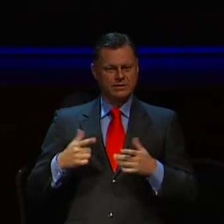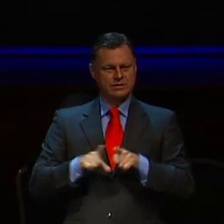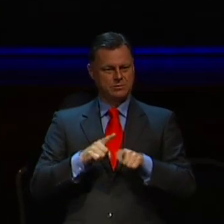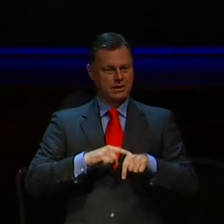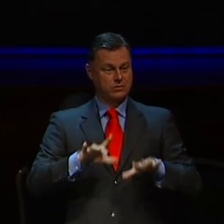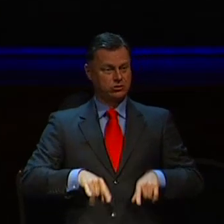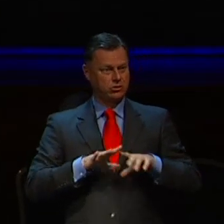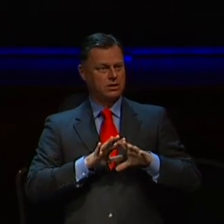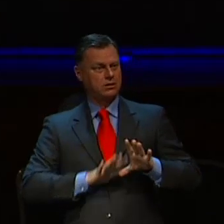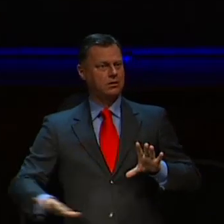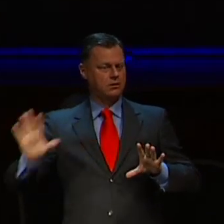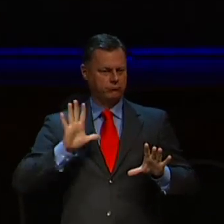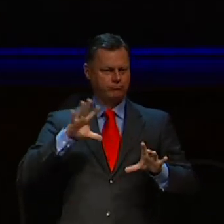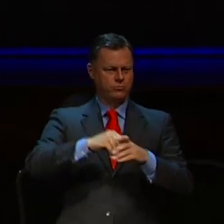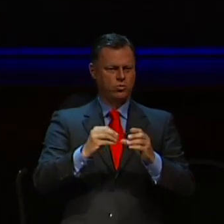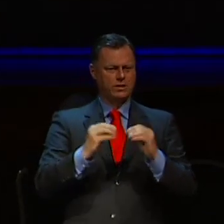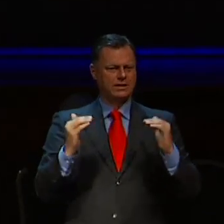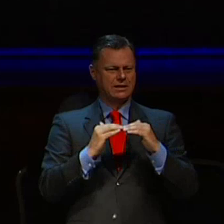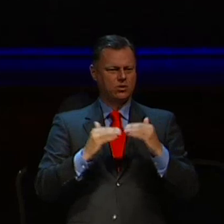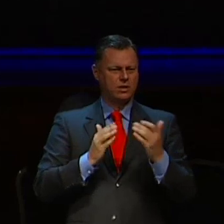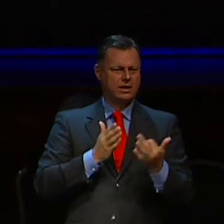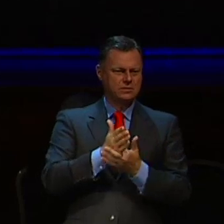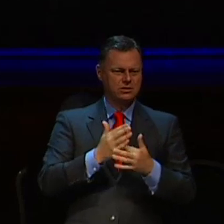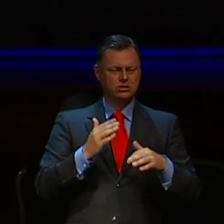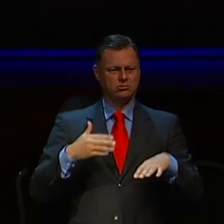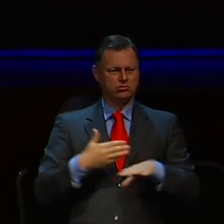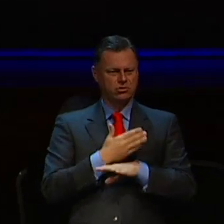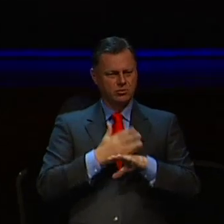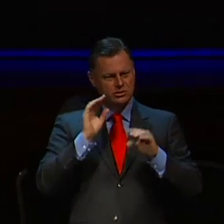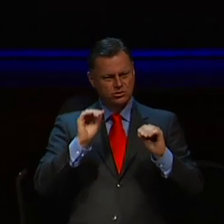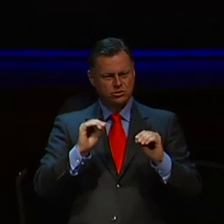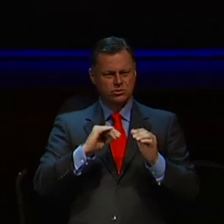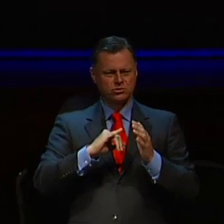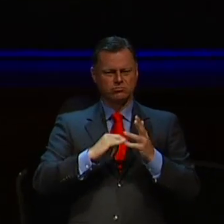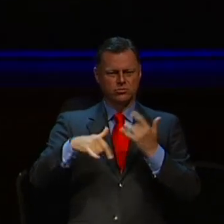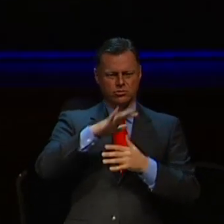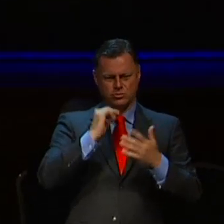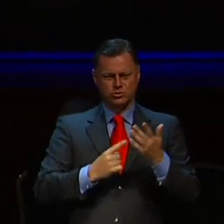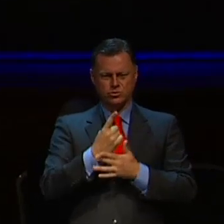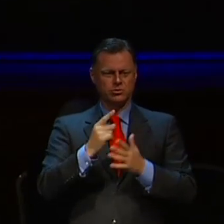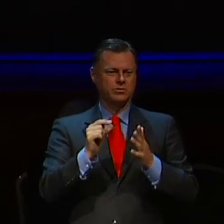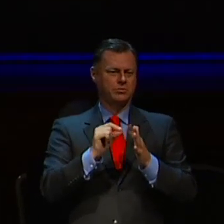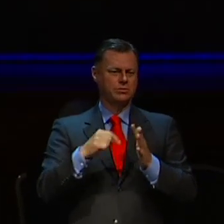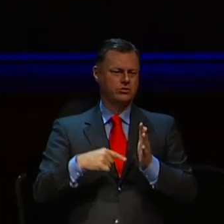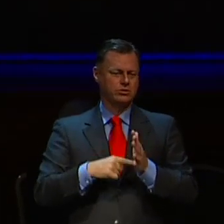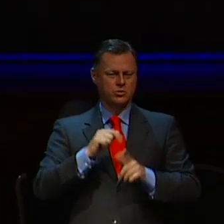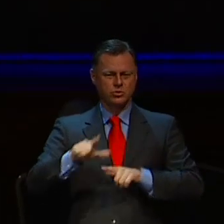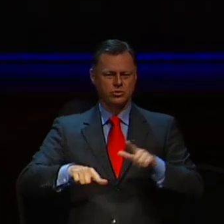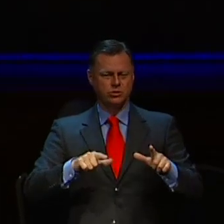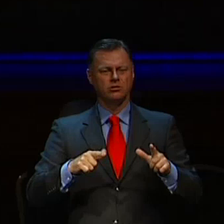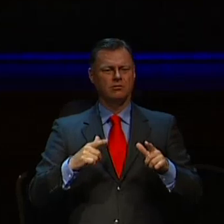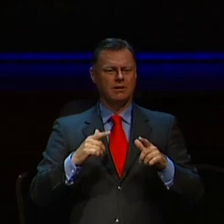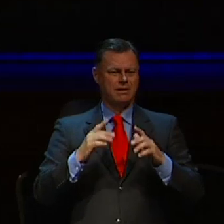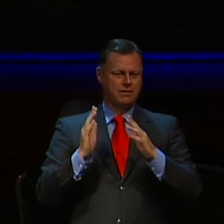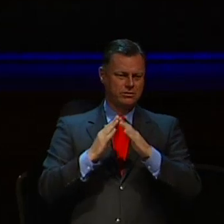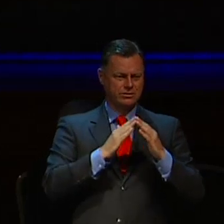with equal access to education, jobs, social opportunities, public transport and housing, we